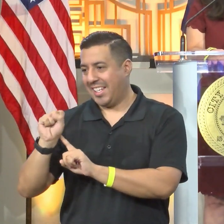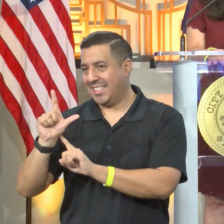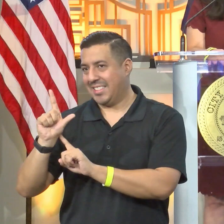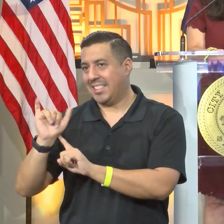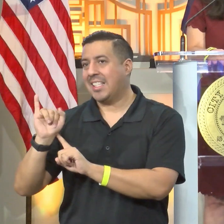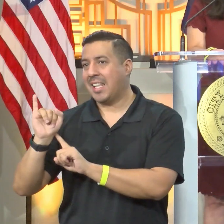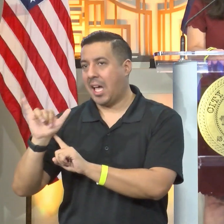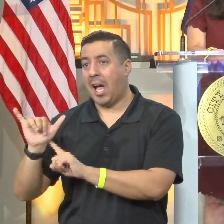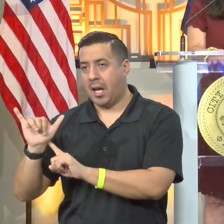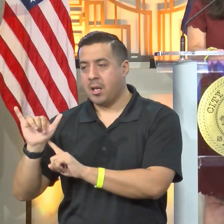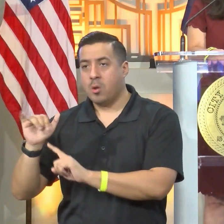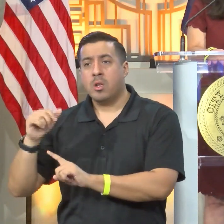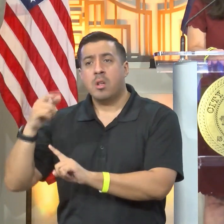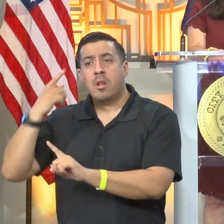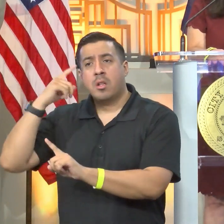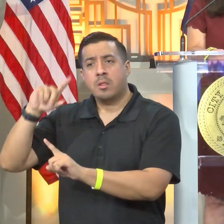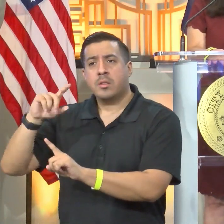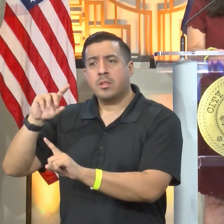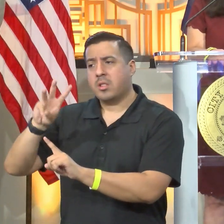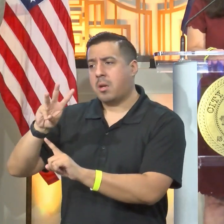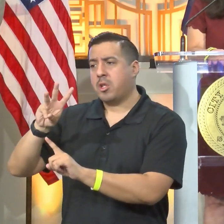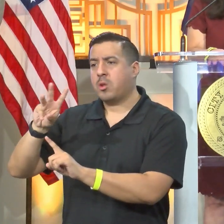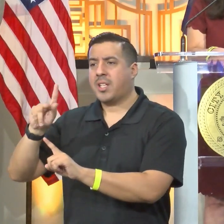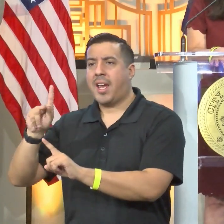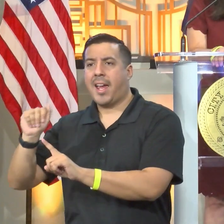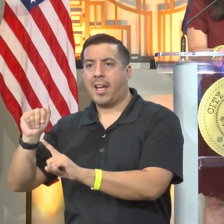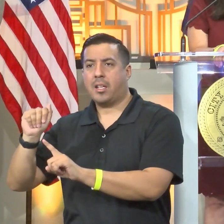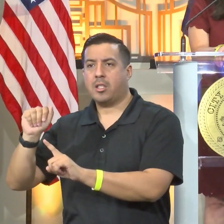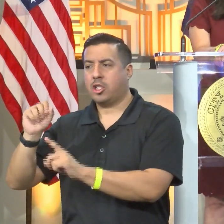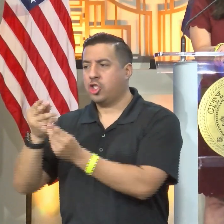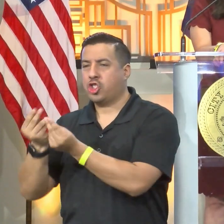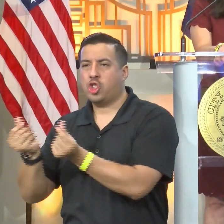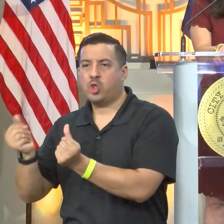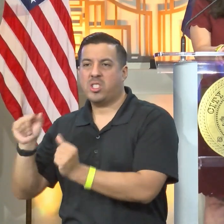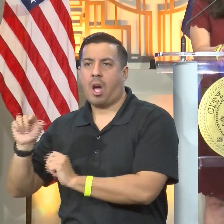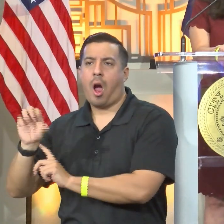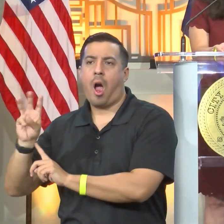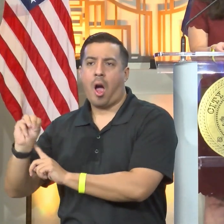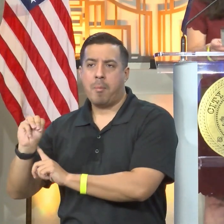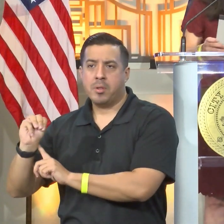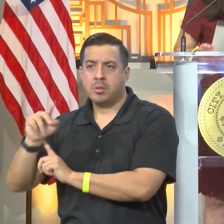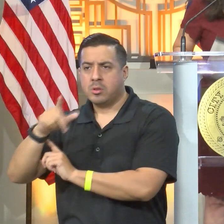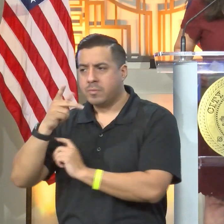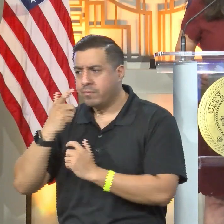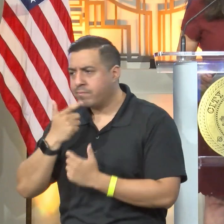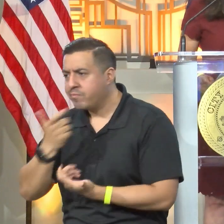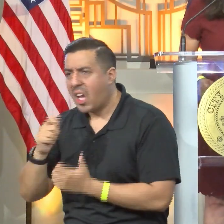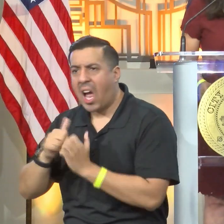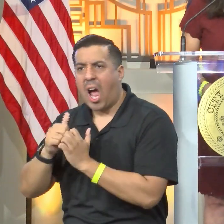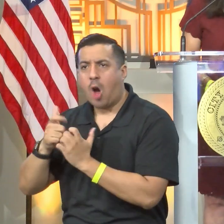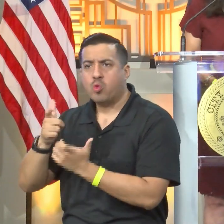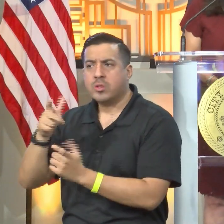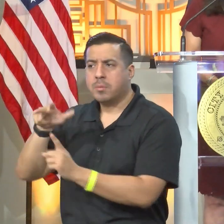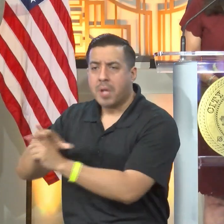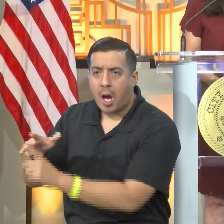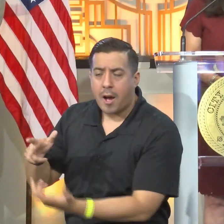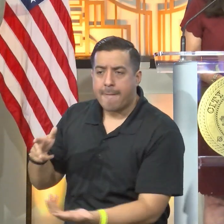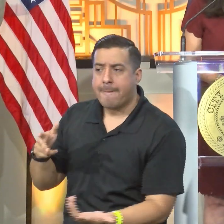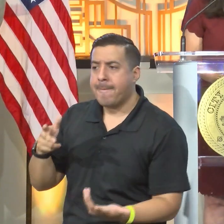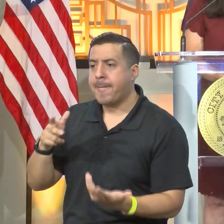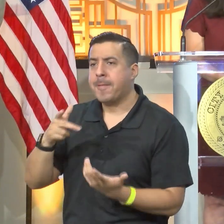at wrksolutions.com to learn about how to apply and become a